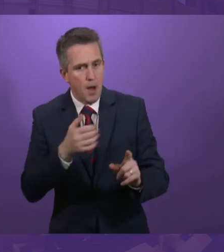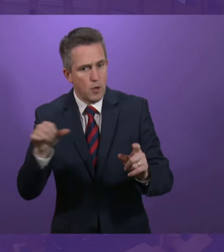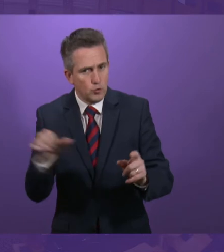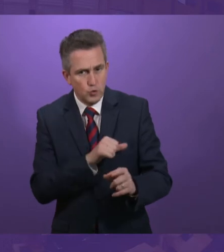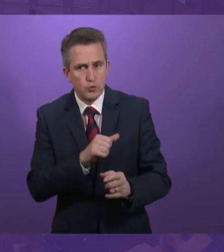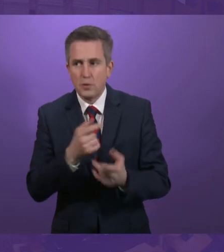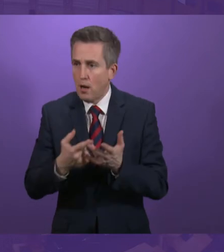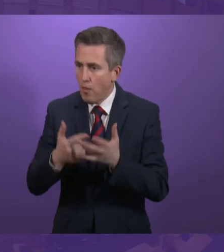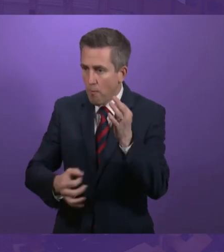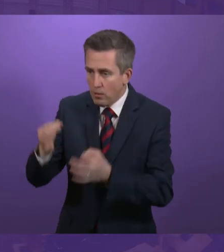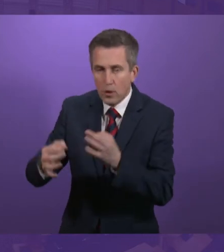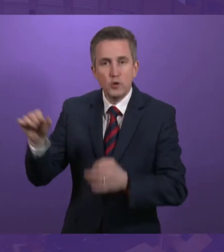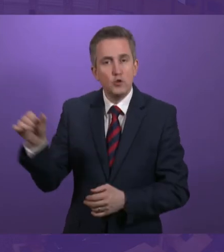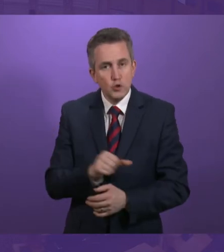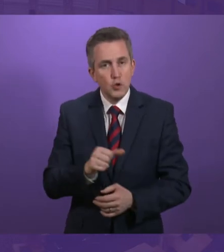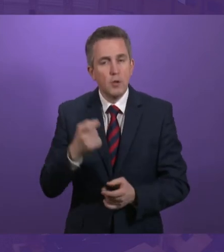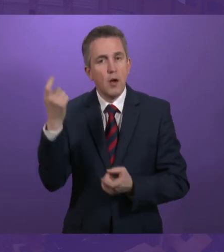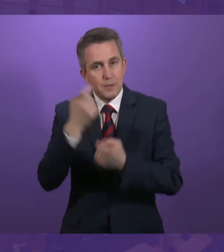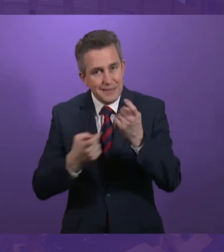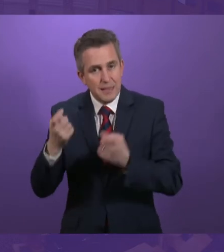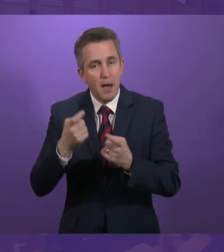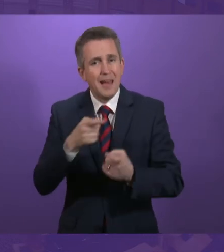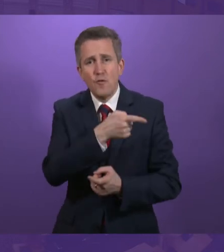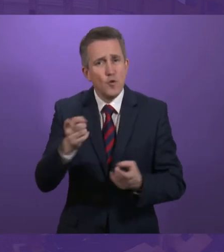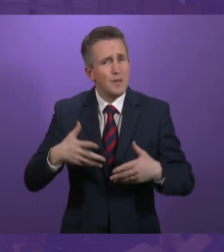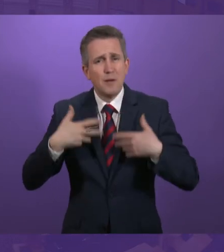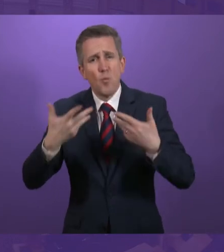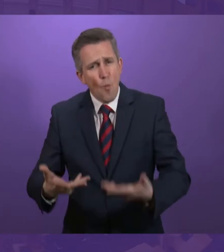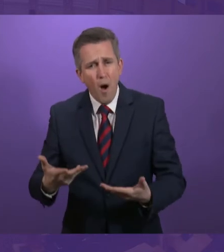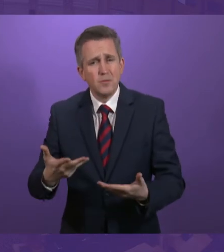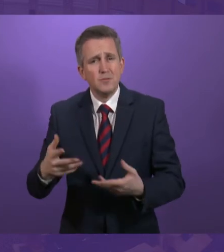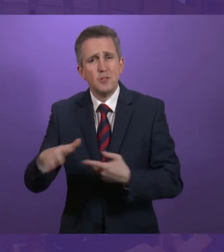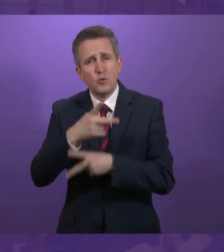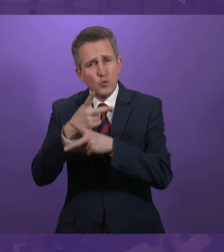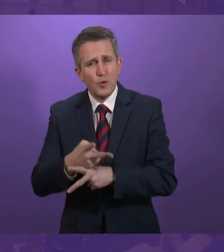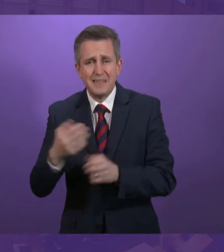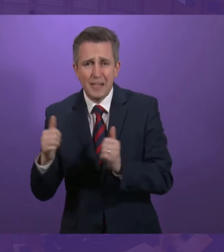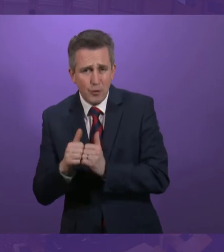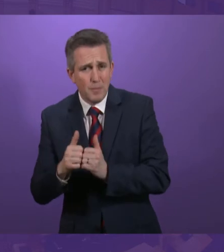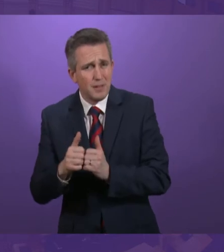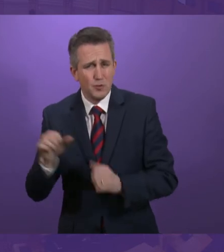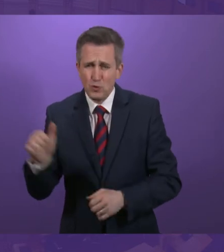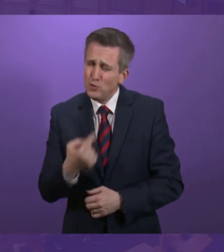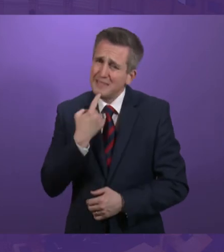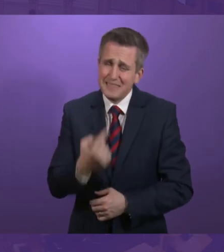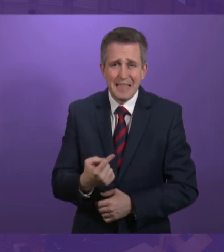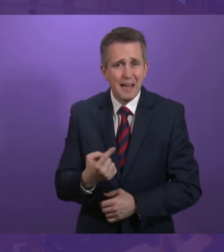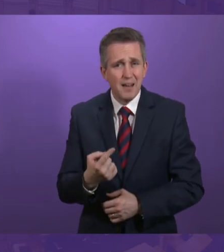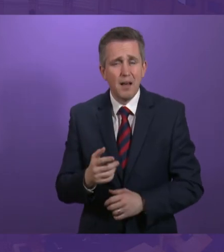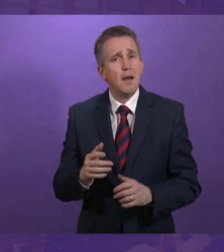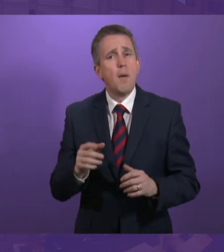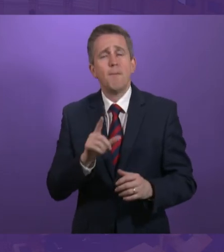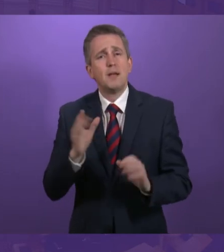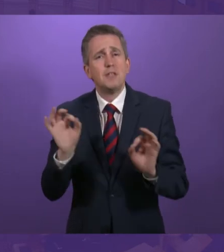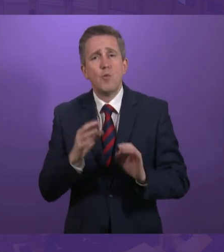need to responsibly look at, if you didn't want the agency agreement, then be frank to people that they wouldn't have had their carers' allowance supplement,